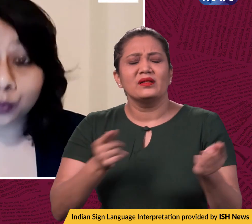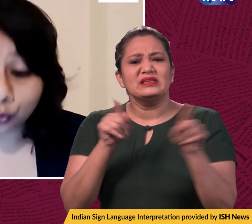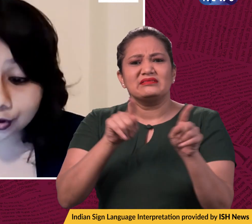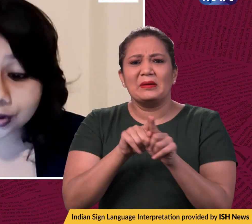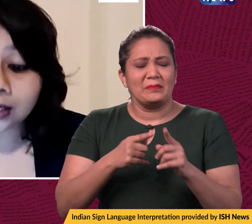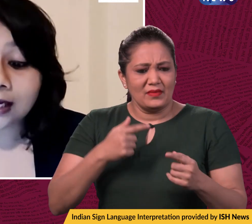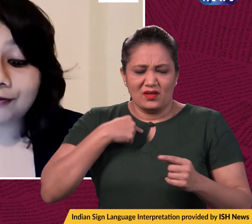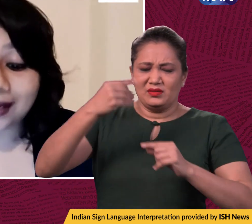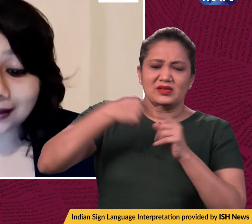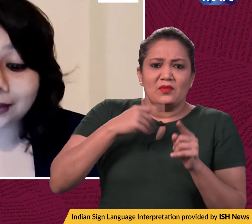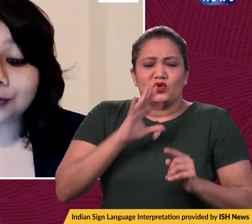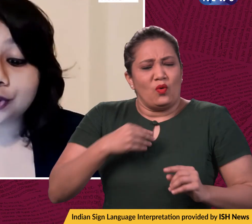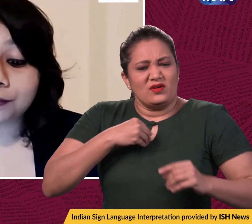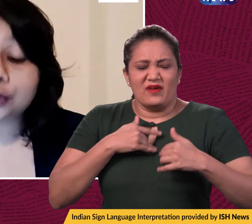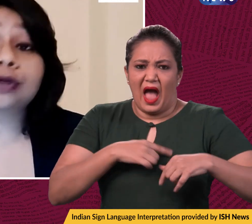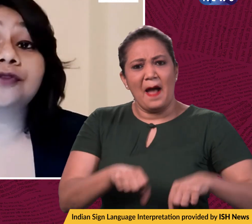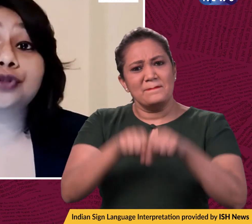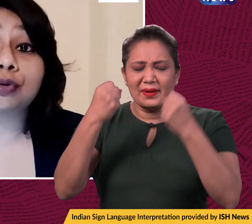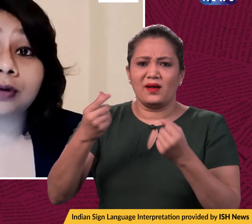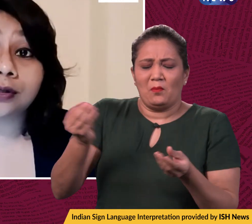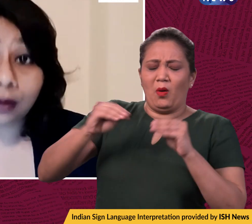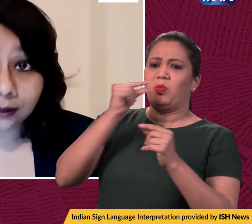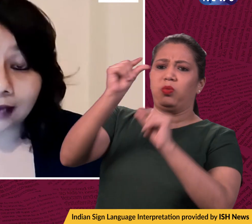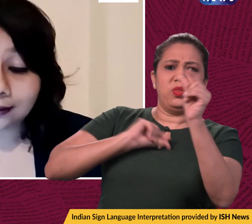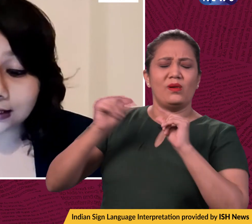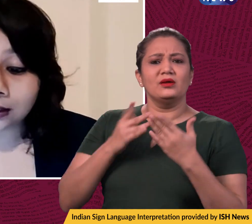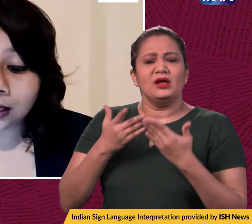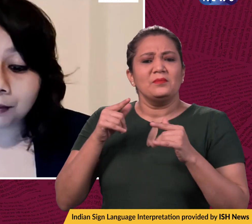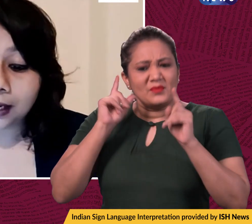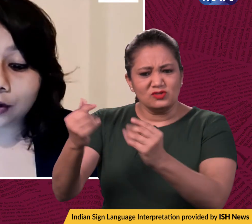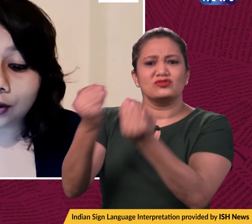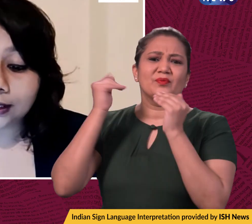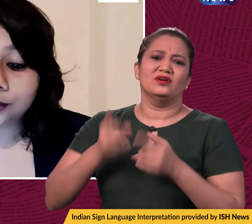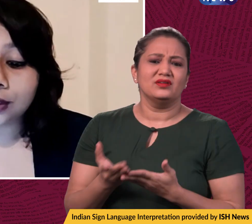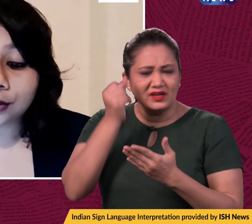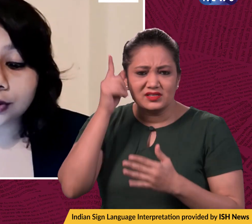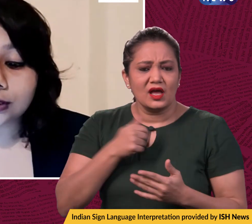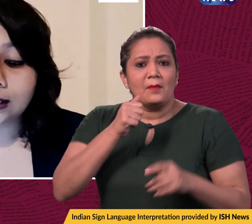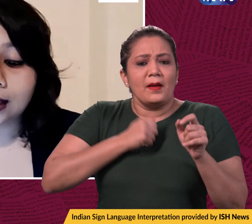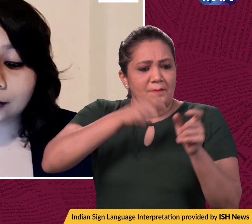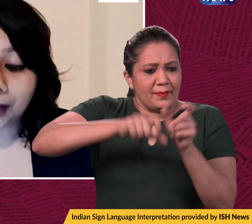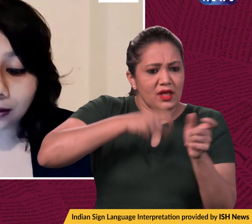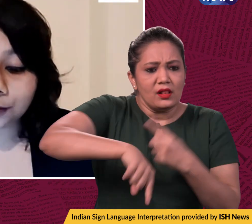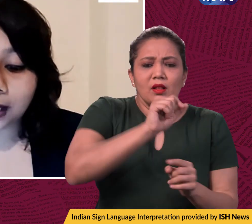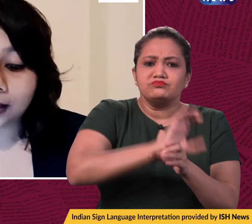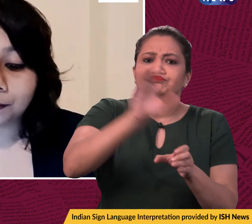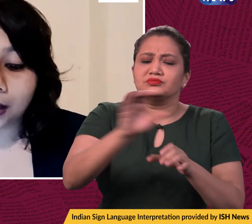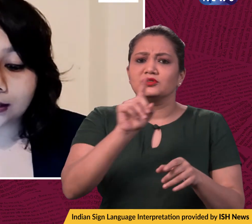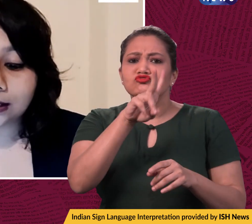the wounds. If anything, the BJP should have shown solidarity. My colleagues were unjustly expelled by a party